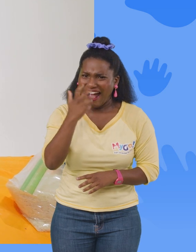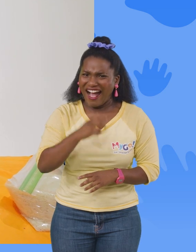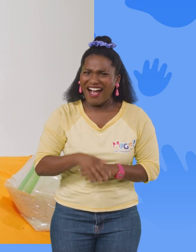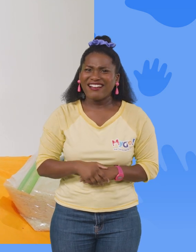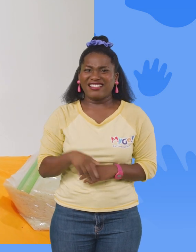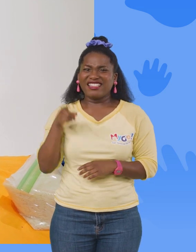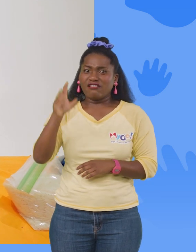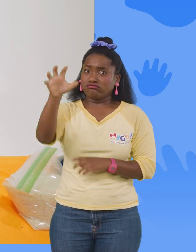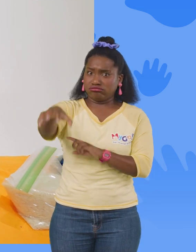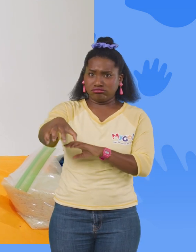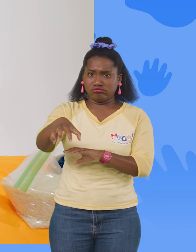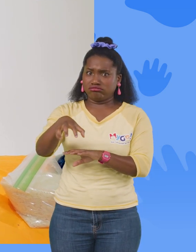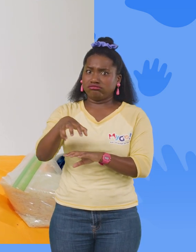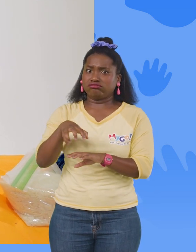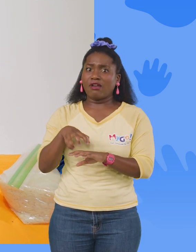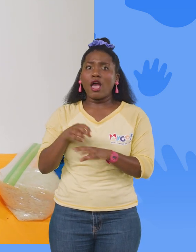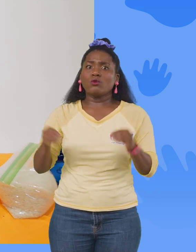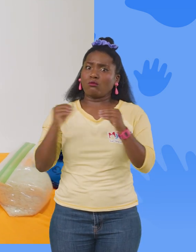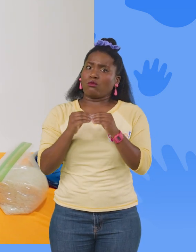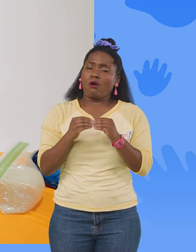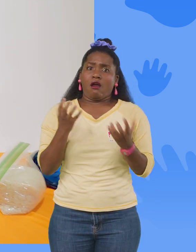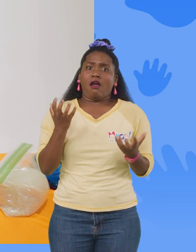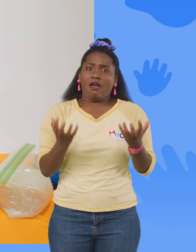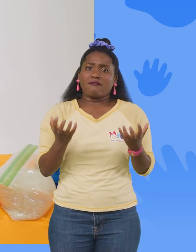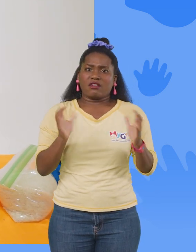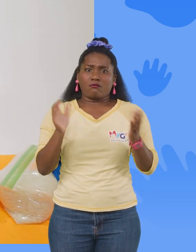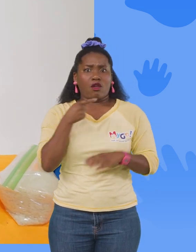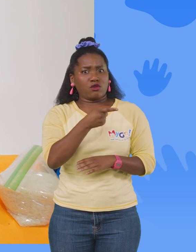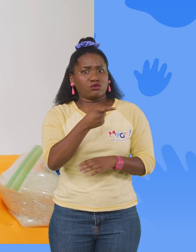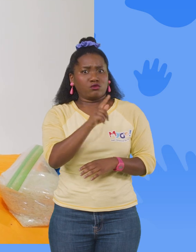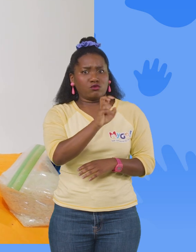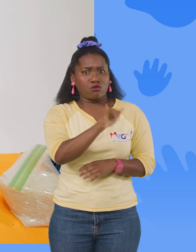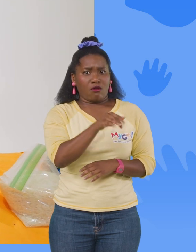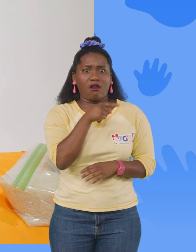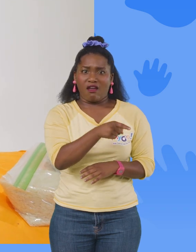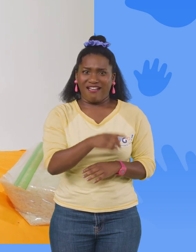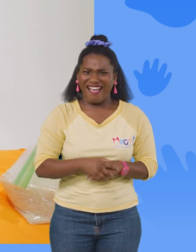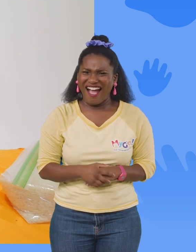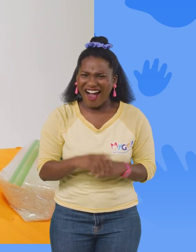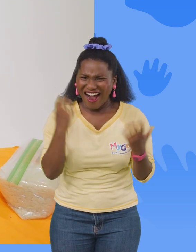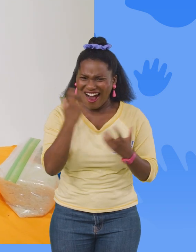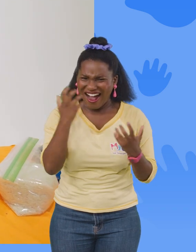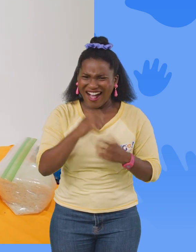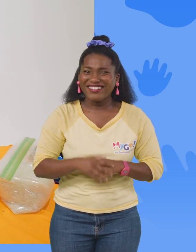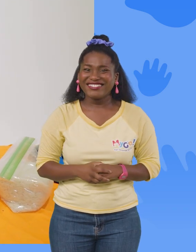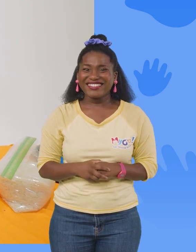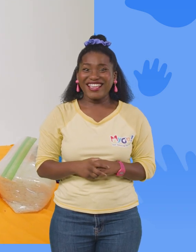excavator is actually heavier than this front loader toy. Whoa. Hey, I have an idea.